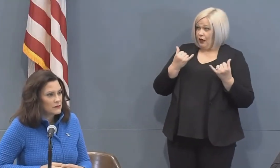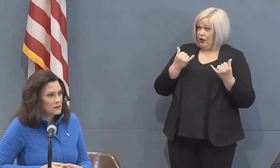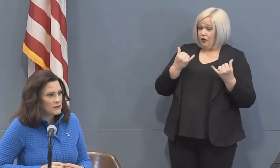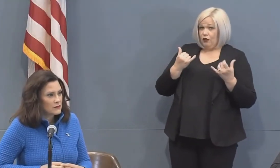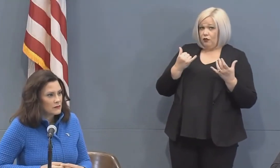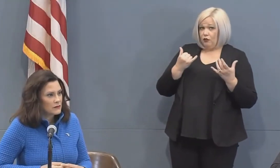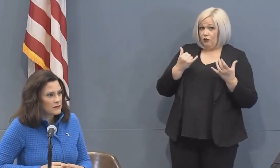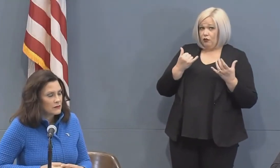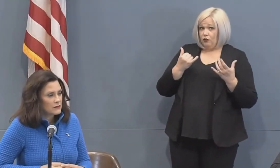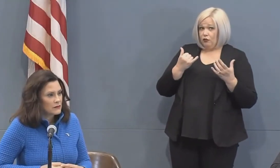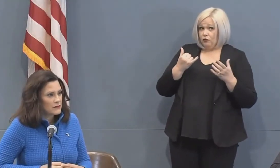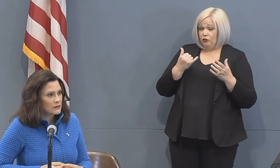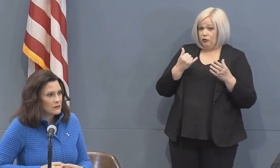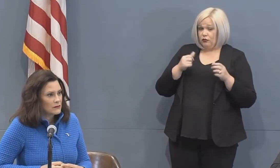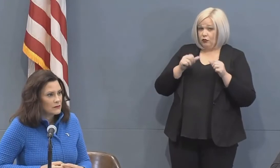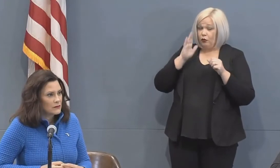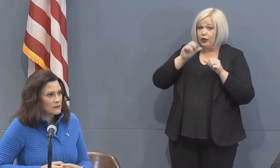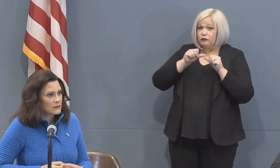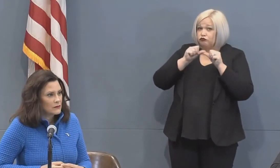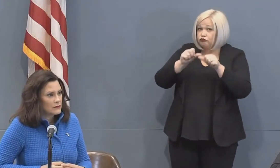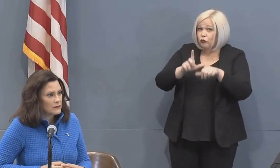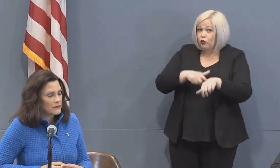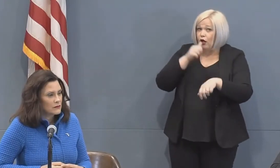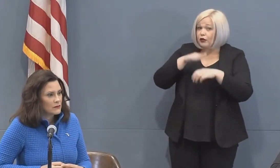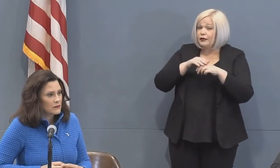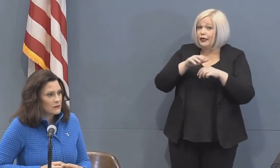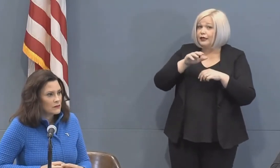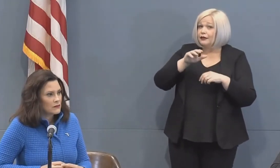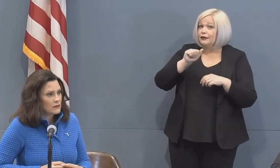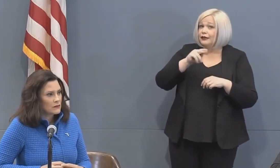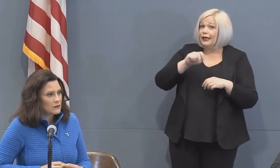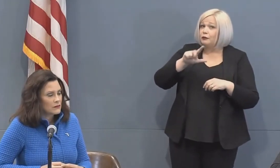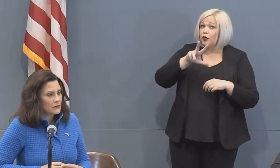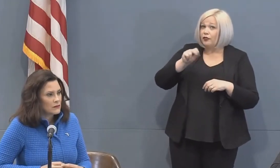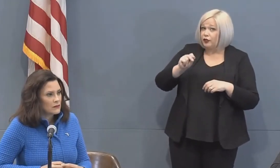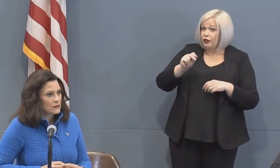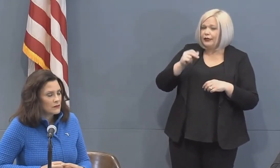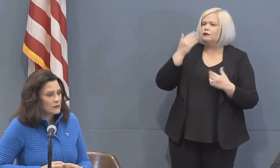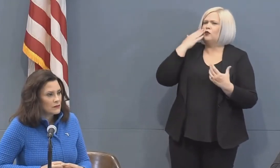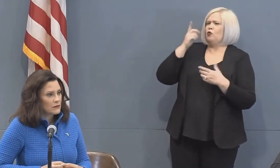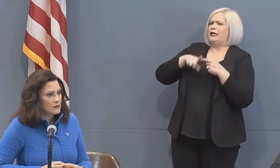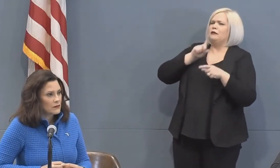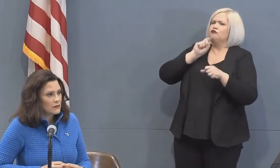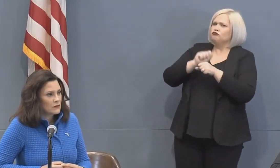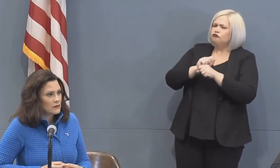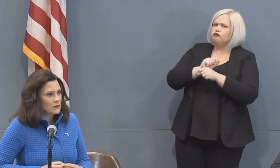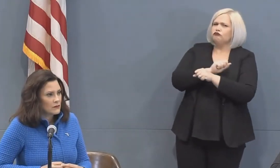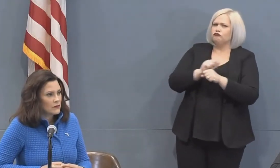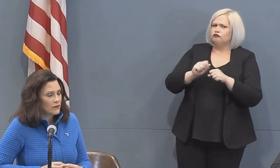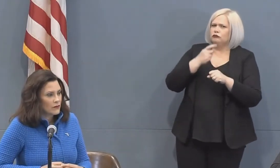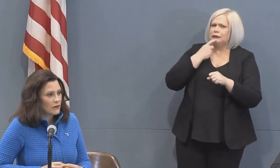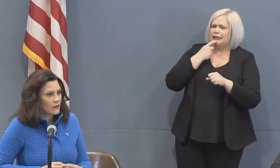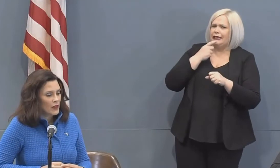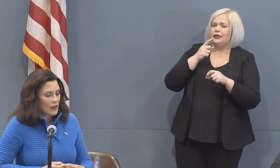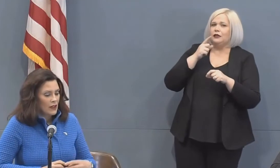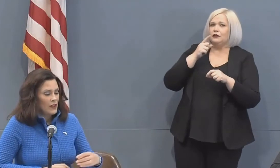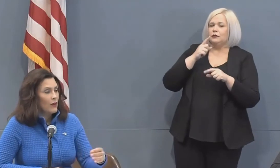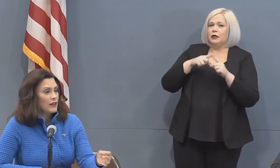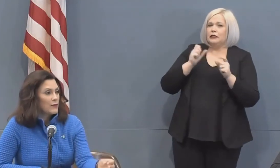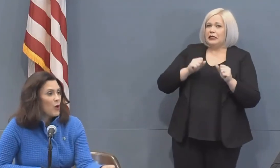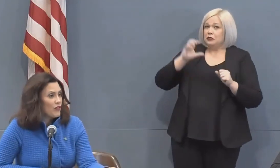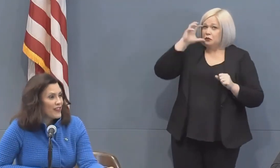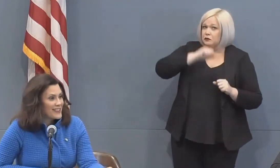is going to continue beyond that day understanding that you can't say certain when things will start to reopen